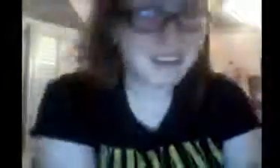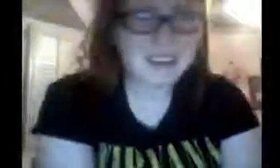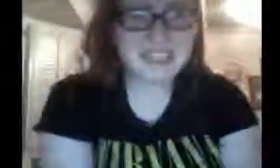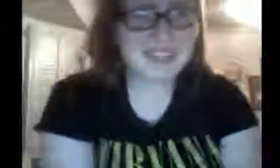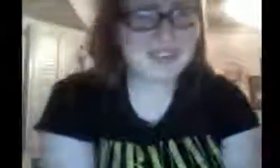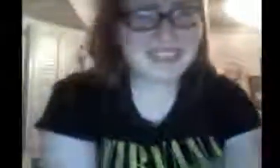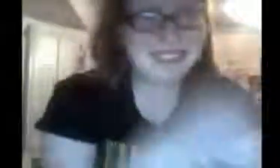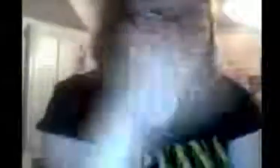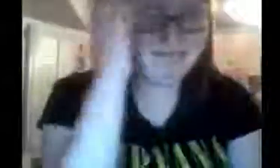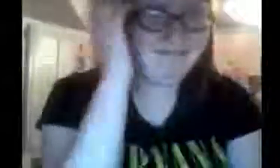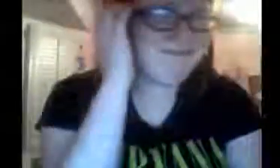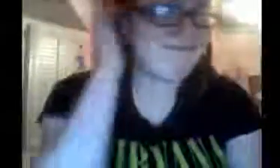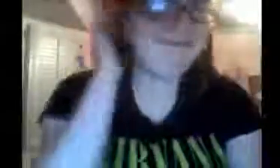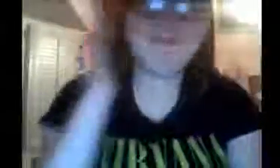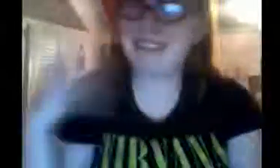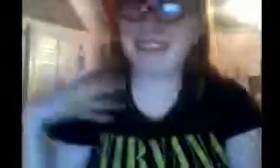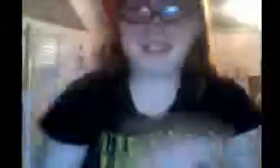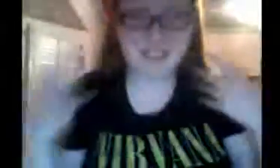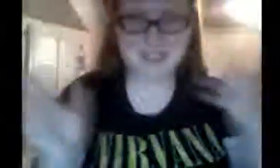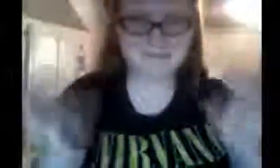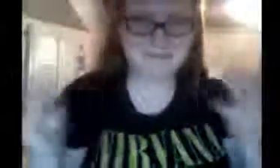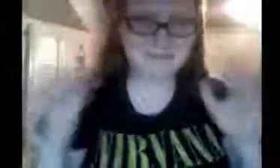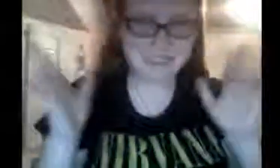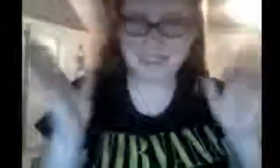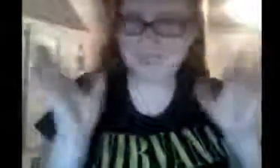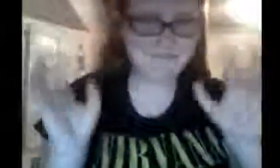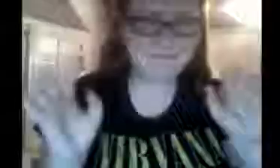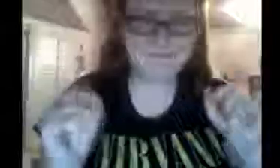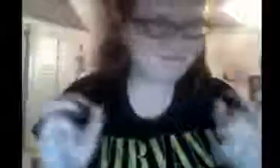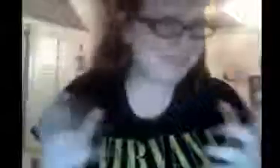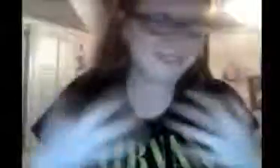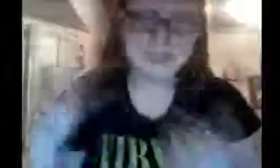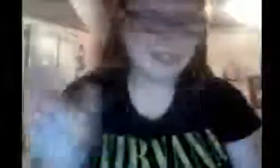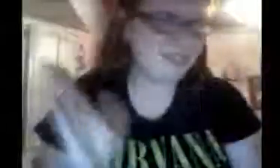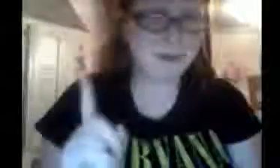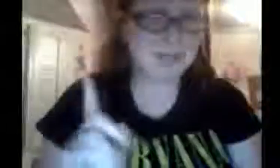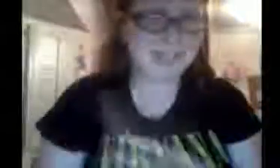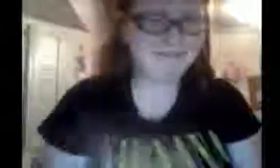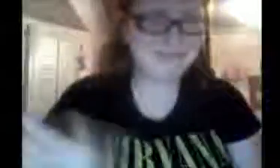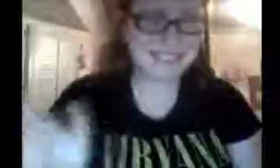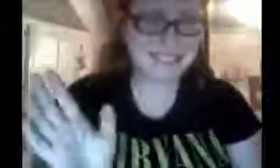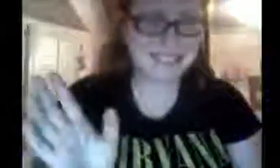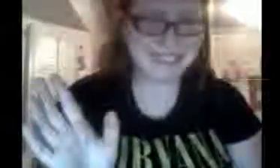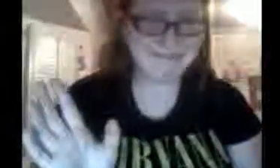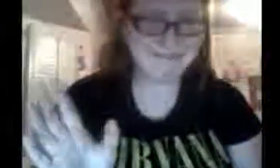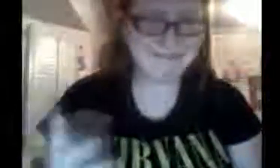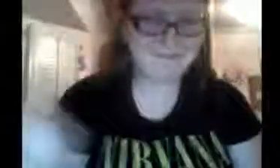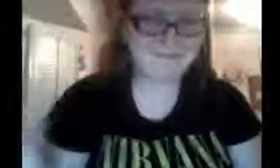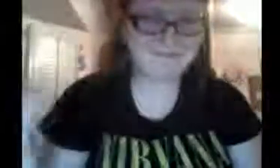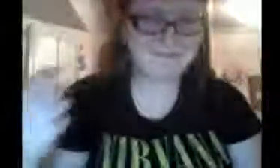Okay. Enough tears. Sarah? Excuse me while I, I get the tears. Okay.